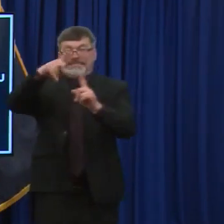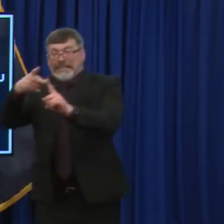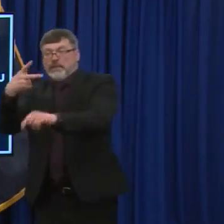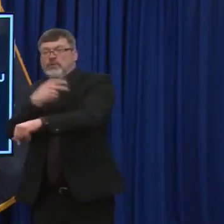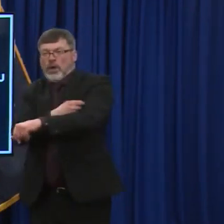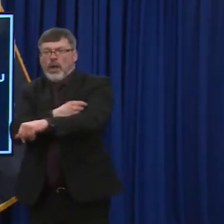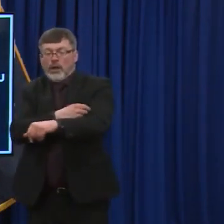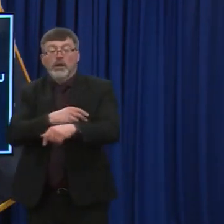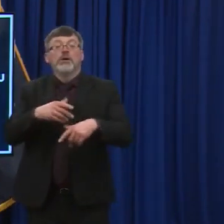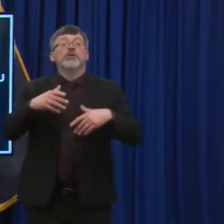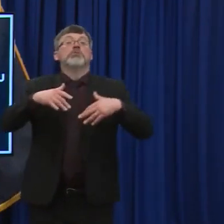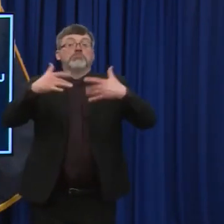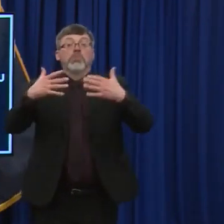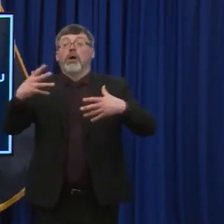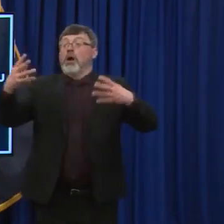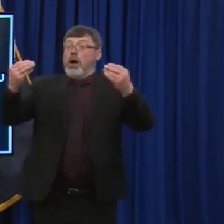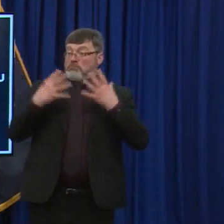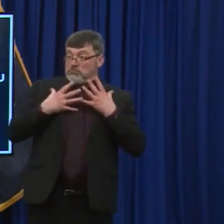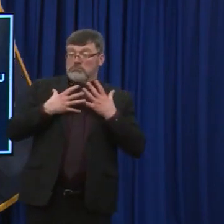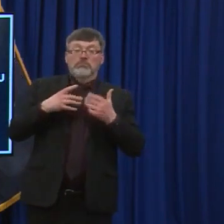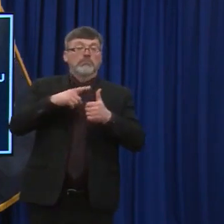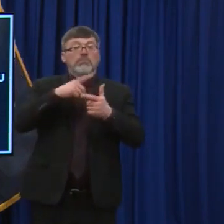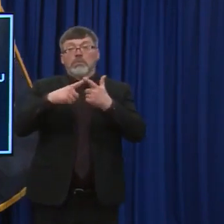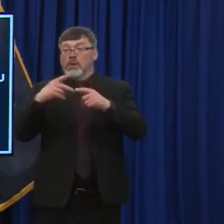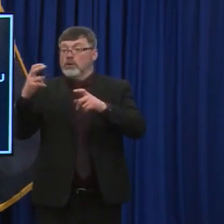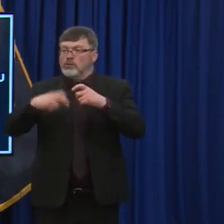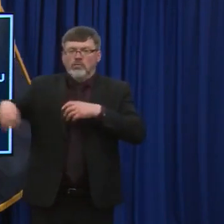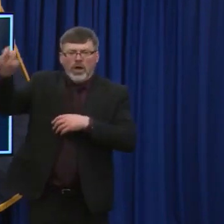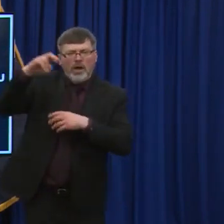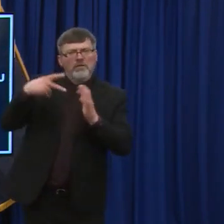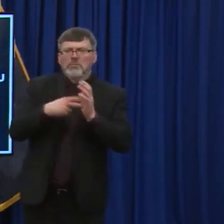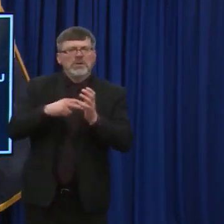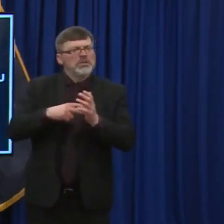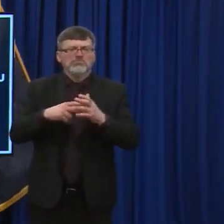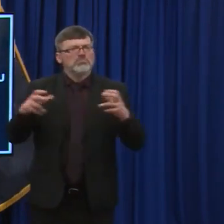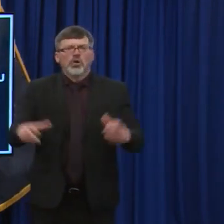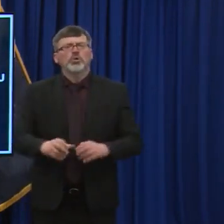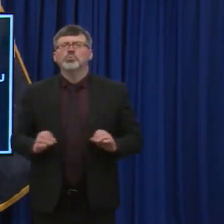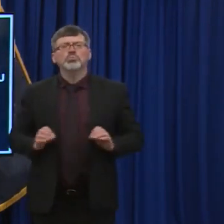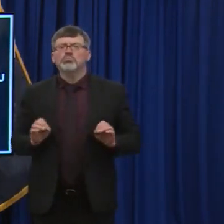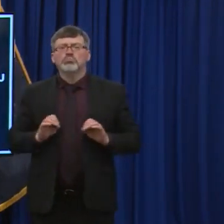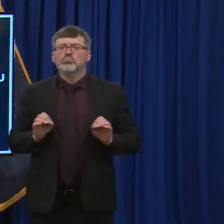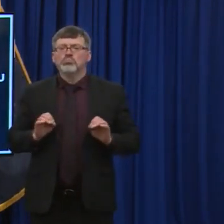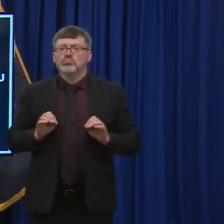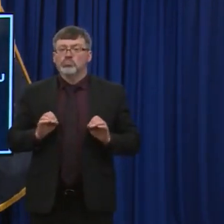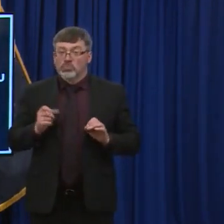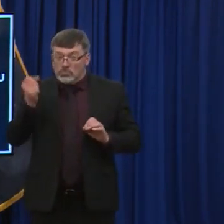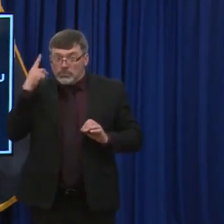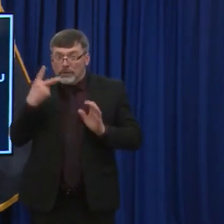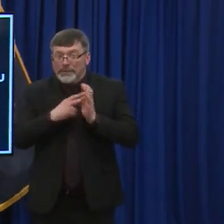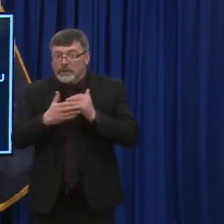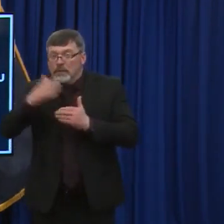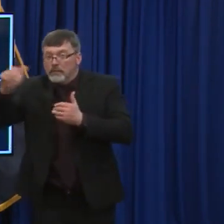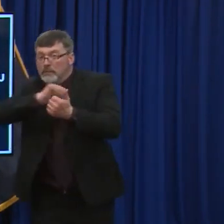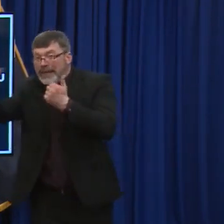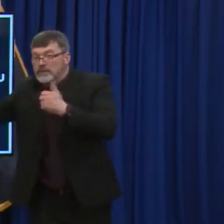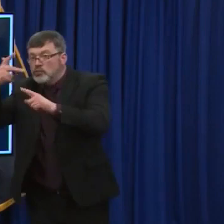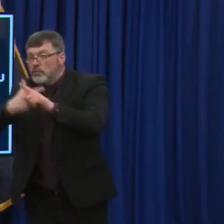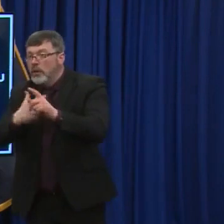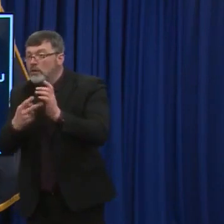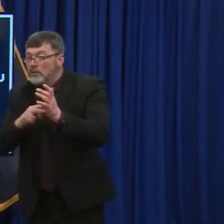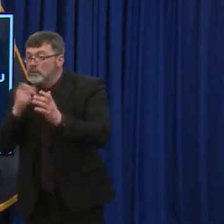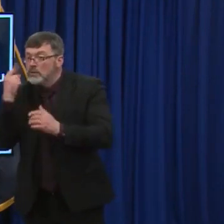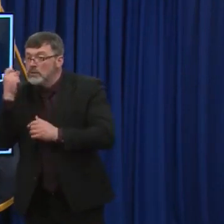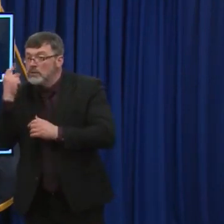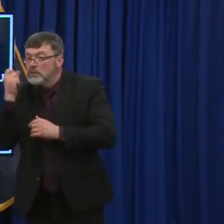need to quarantine period, no, no timeframe put on that. Um, that partly is because we, we want to instill confidence